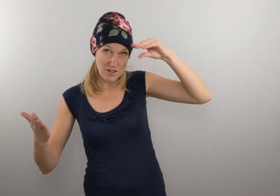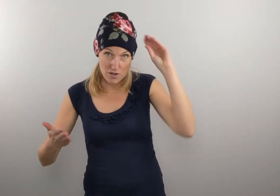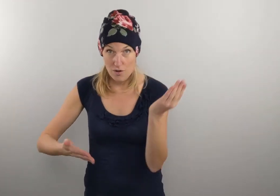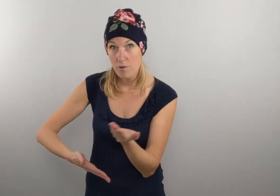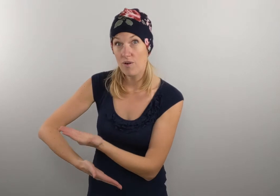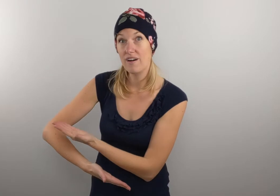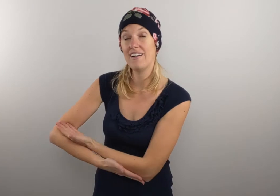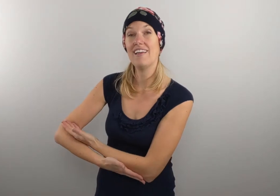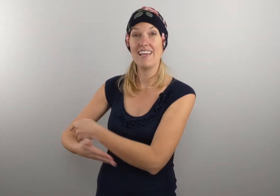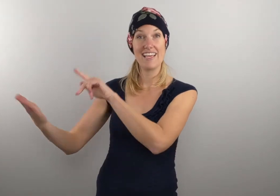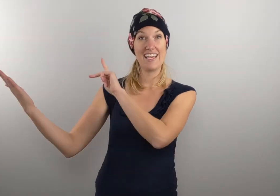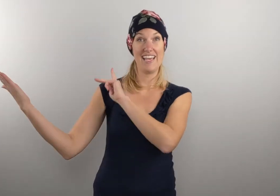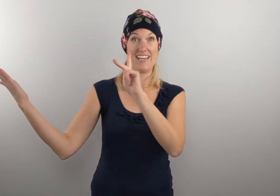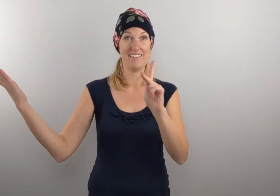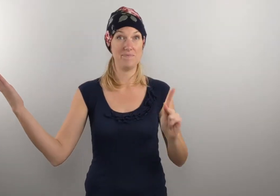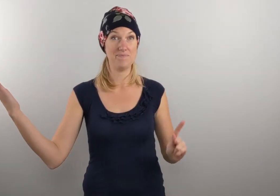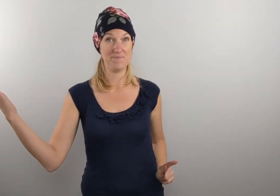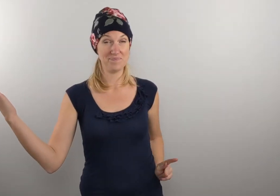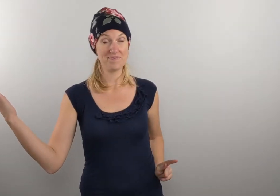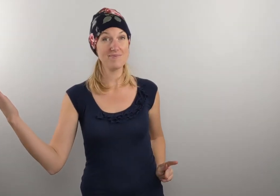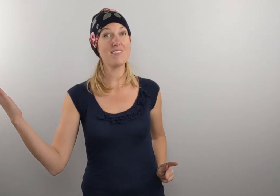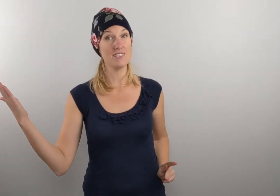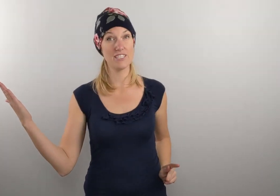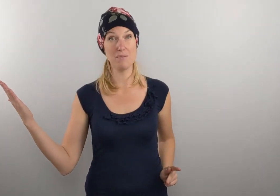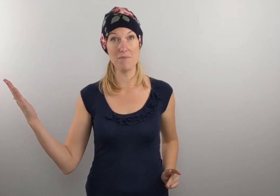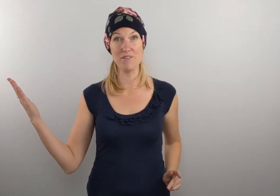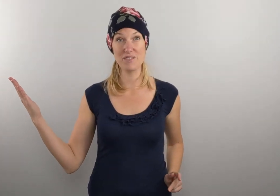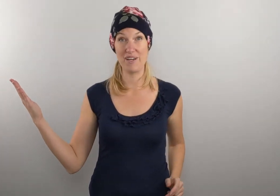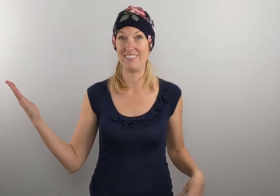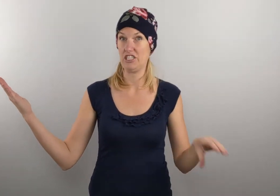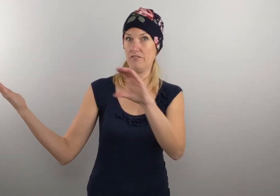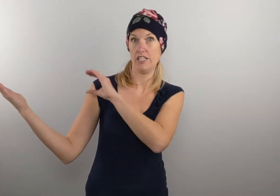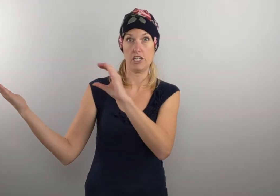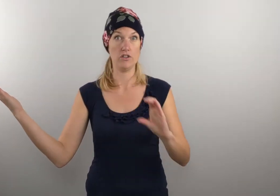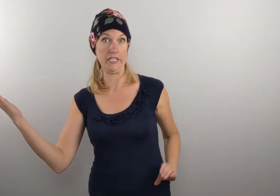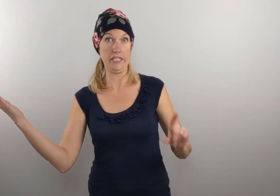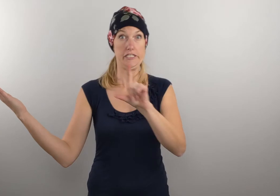newborn king. Trust me, it moves quick. So you're going to feel like you're going like this.